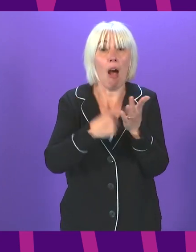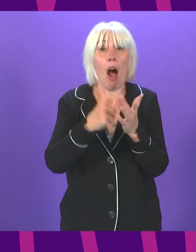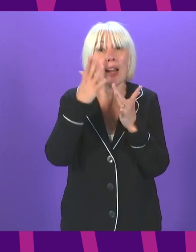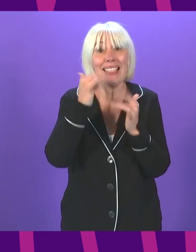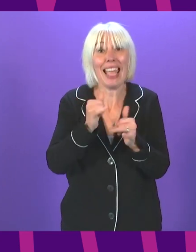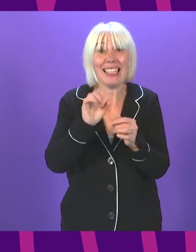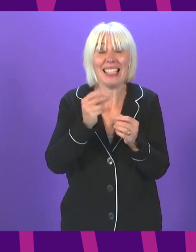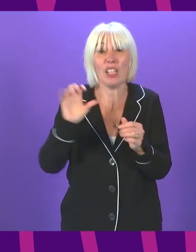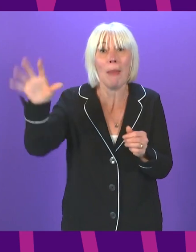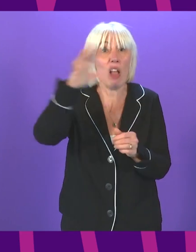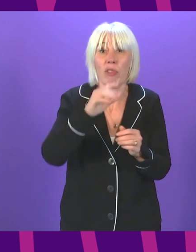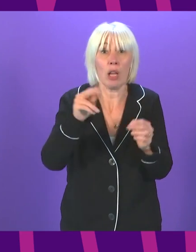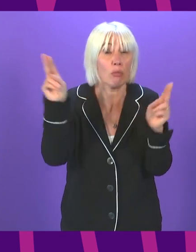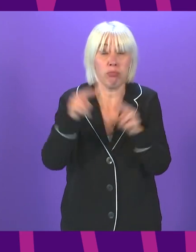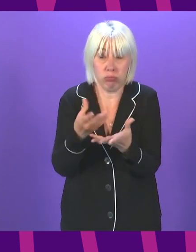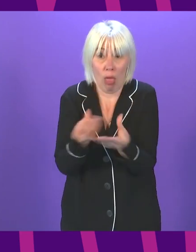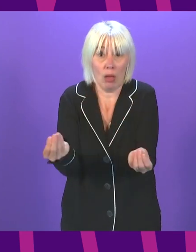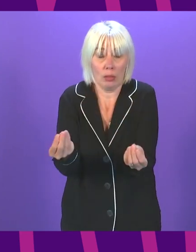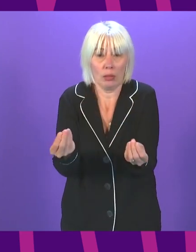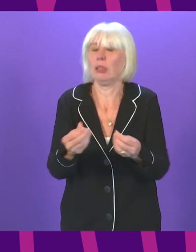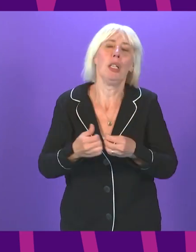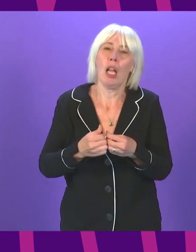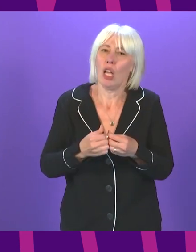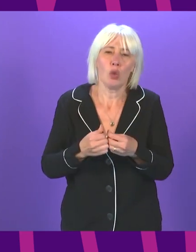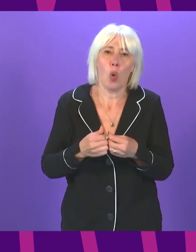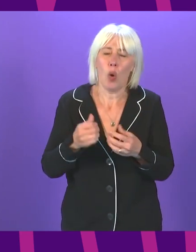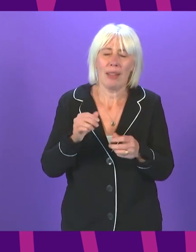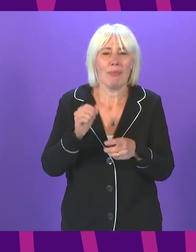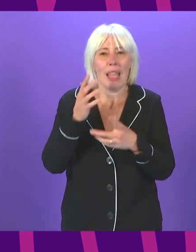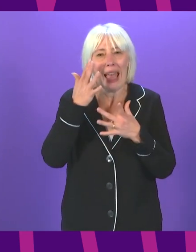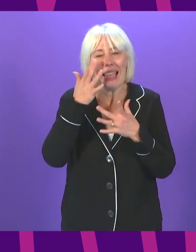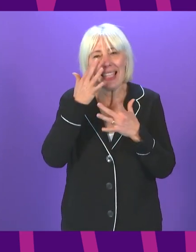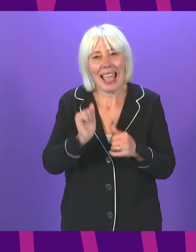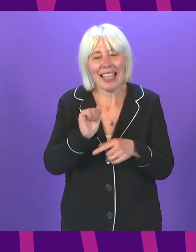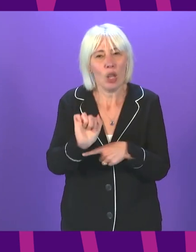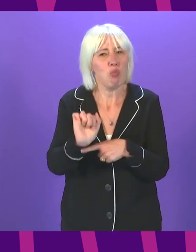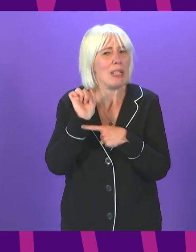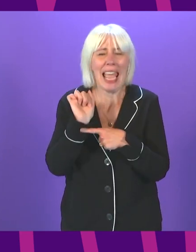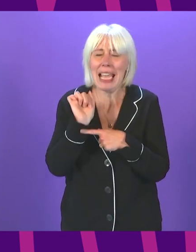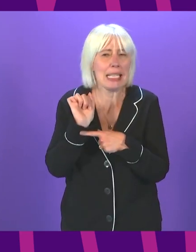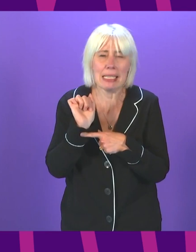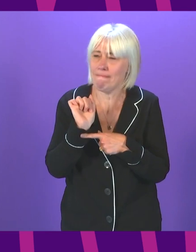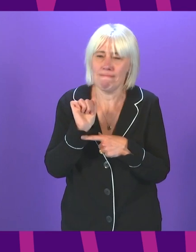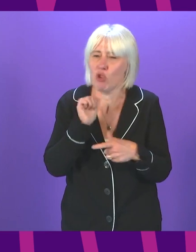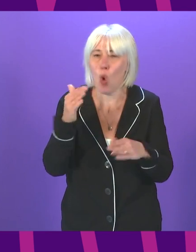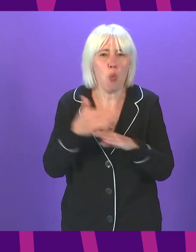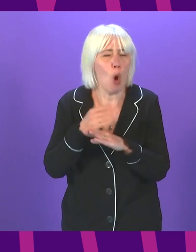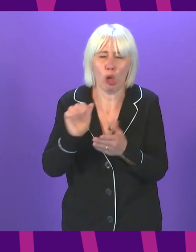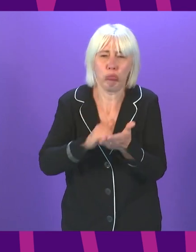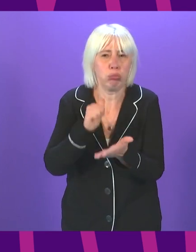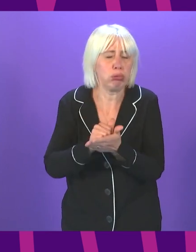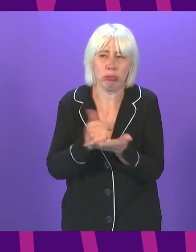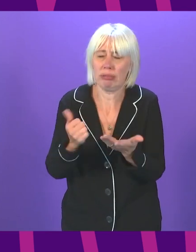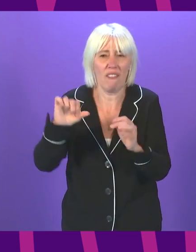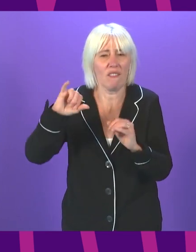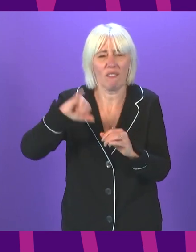tracing has only been carried out in less than half of cases. Test and Protect is clearly not fulfilling its function. The first minister